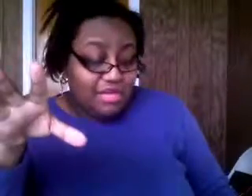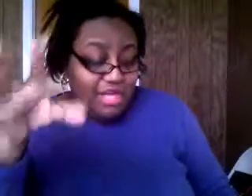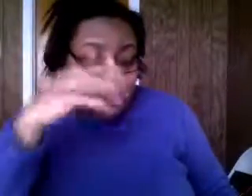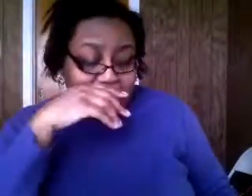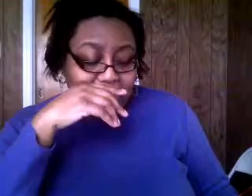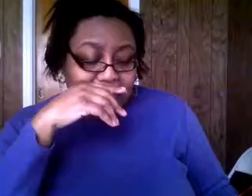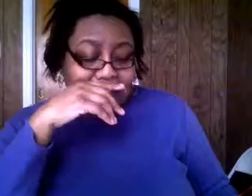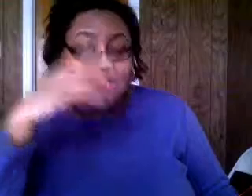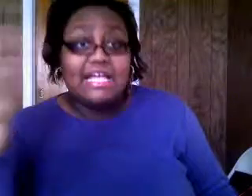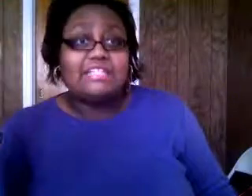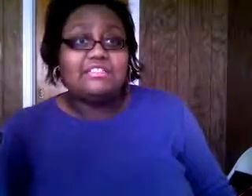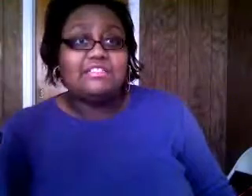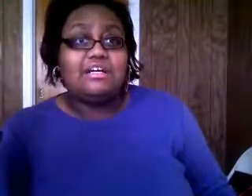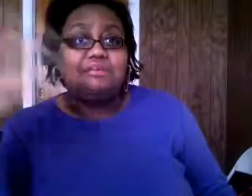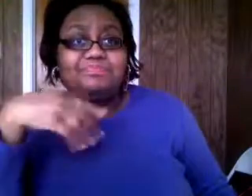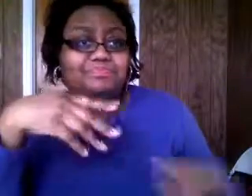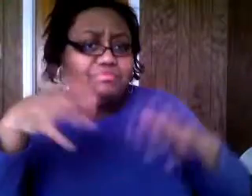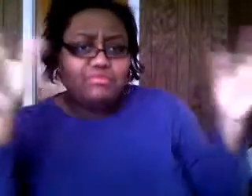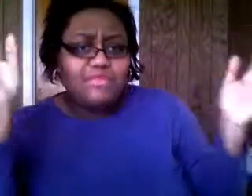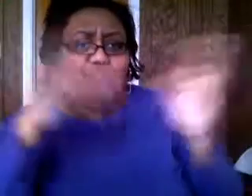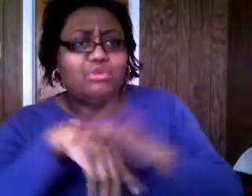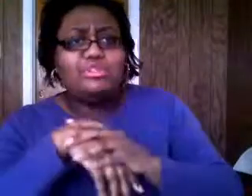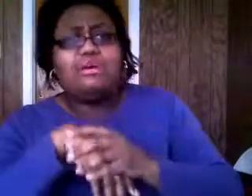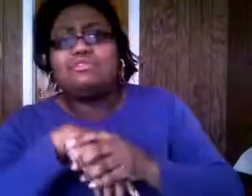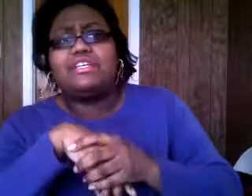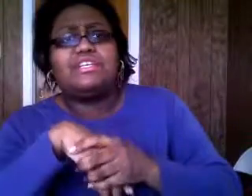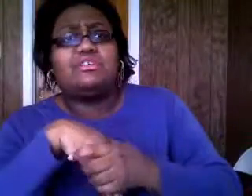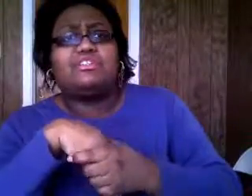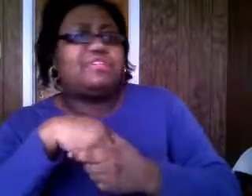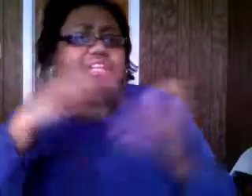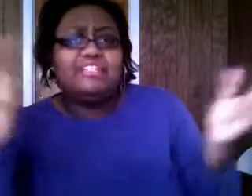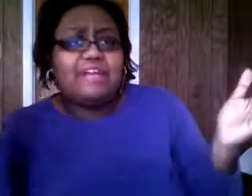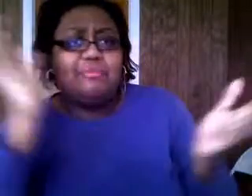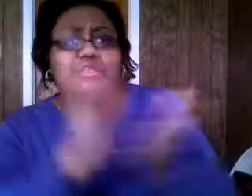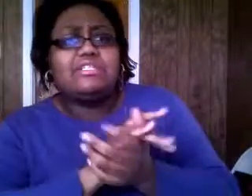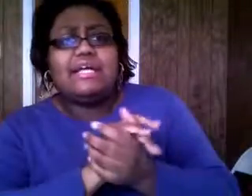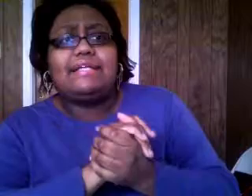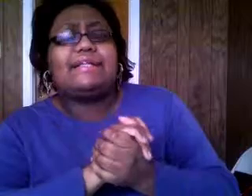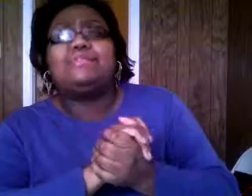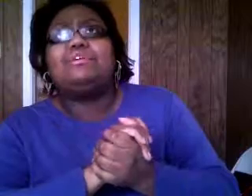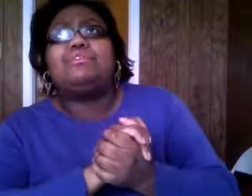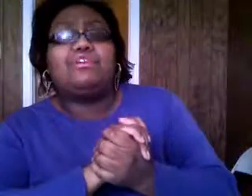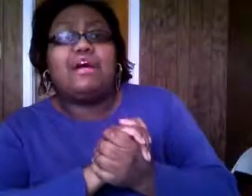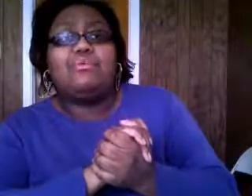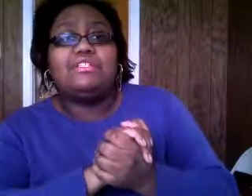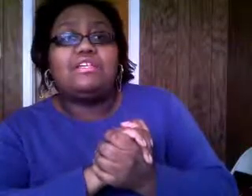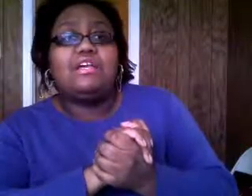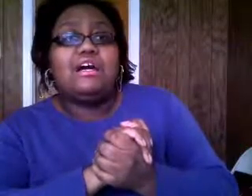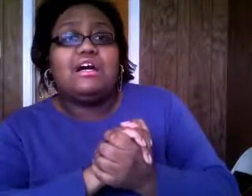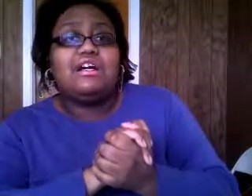um i was actually um rolling through i was on the king on three king drive bus like not too long ago i went um